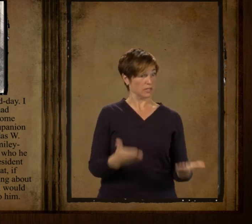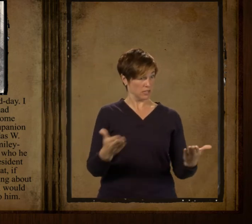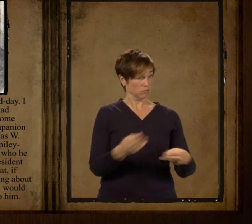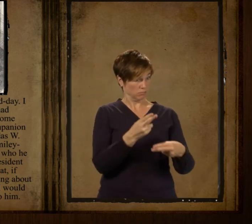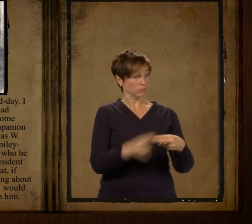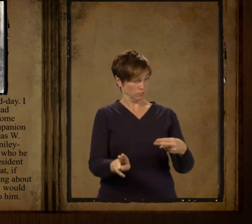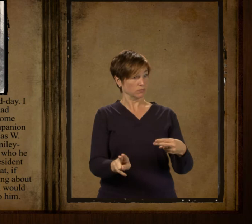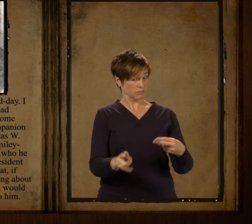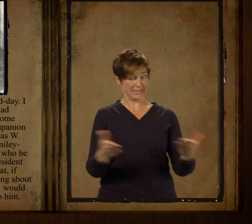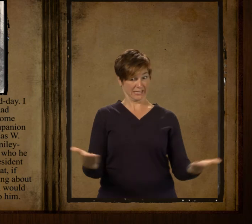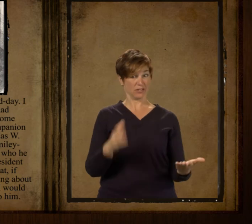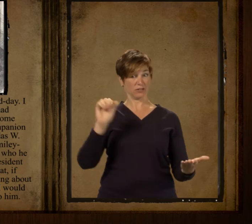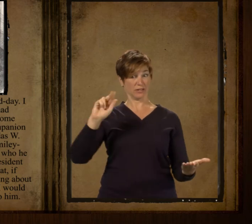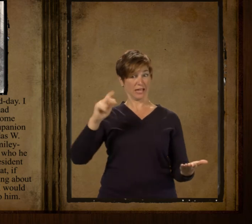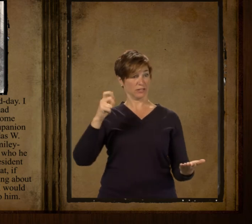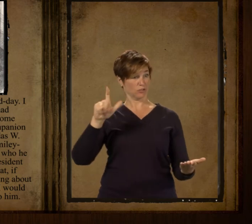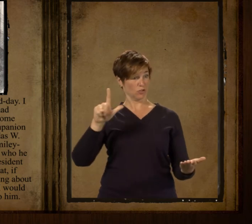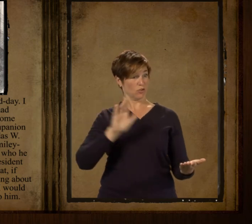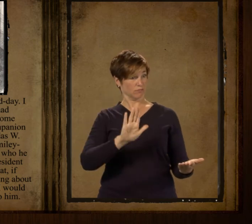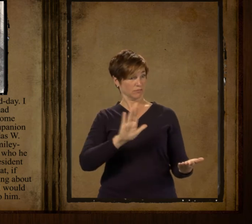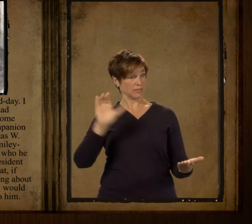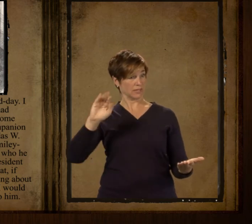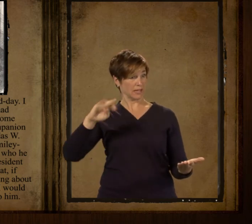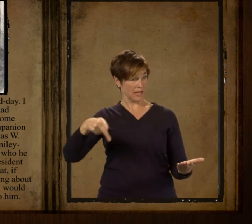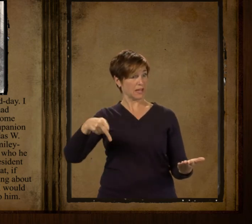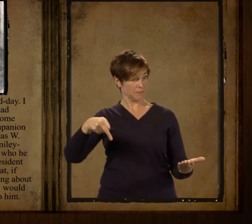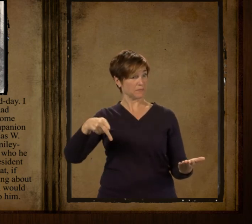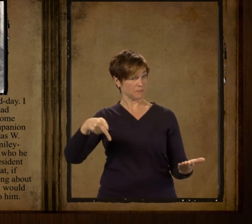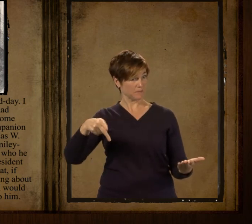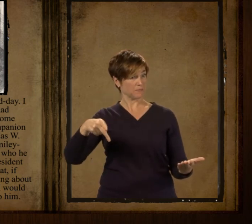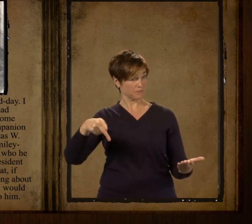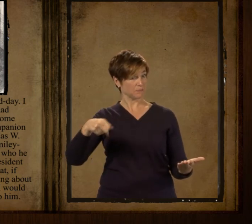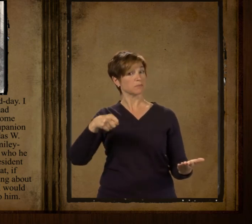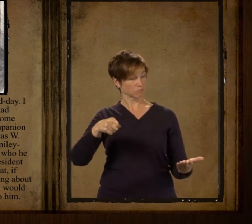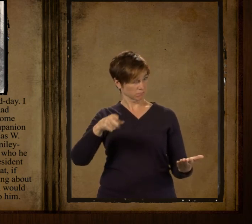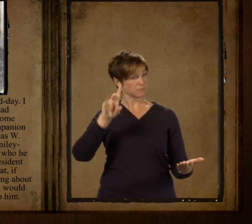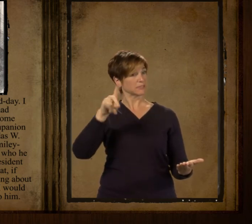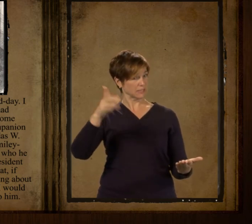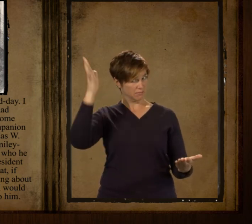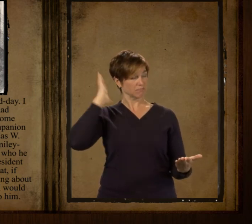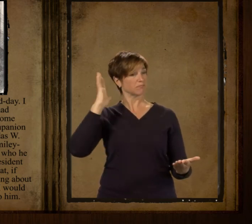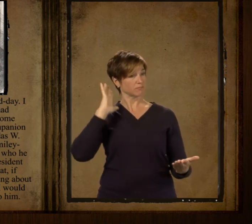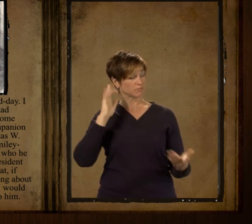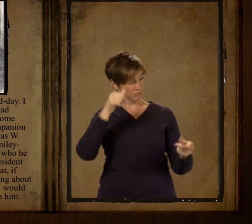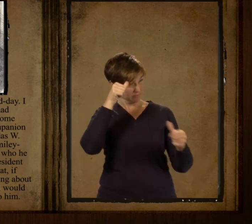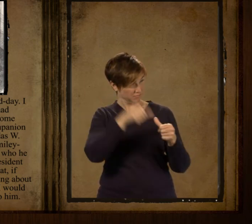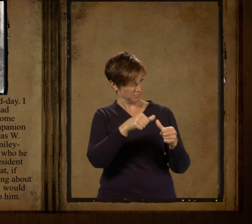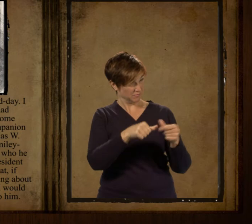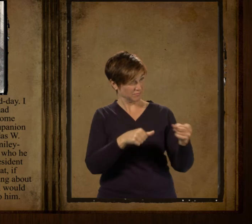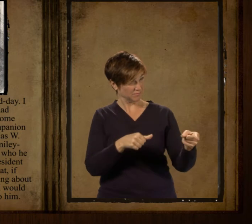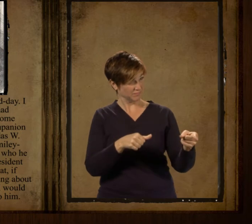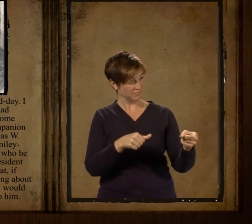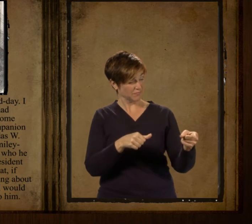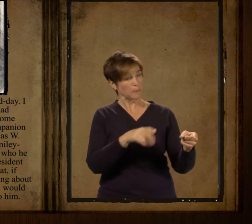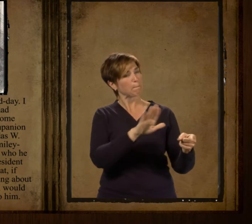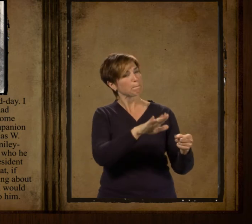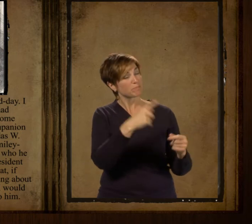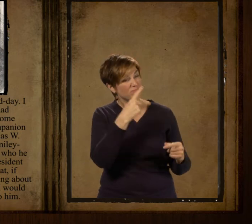Mr. Wheeler could tell me anything about this Reverend Leonidas W. Smiley, I would feel under many